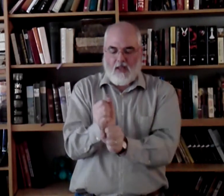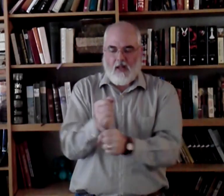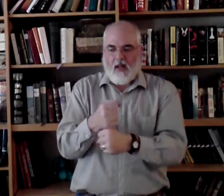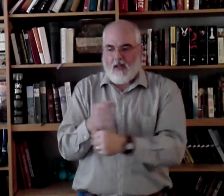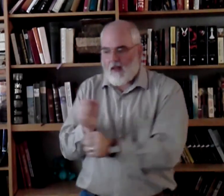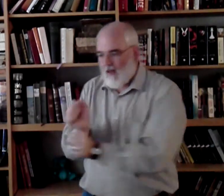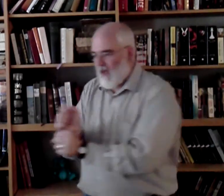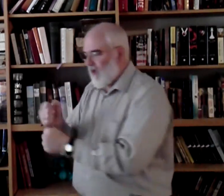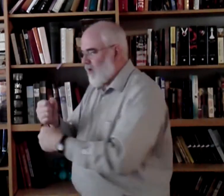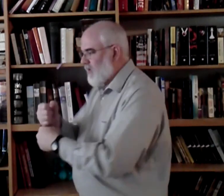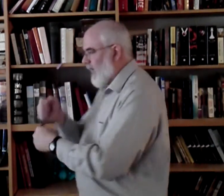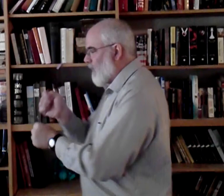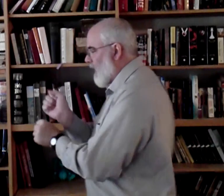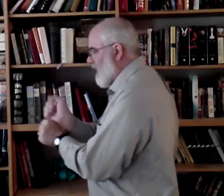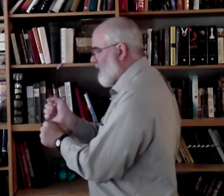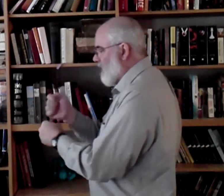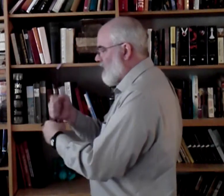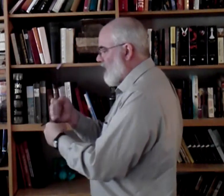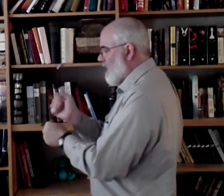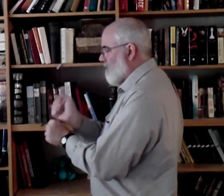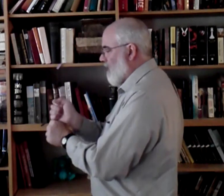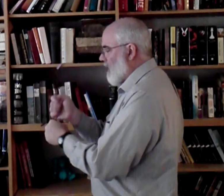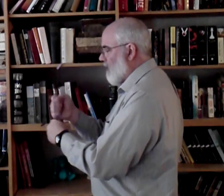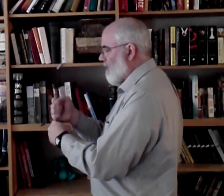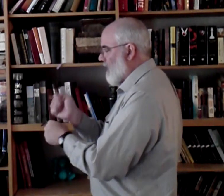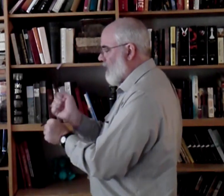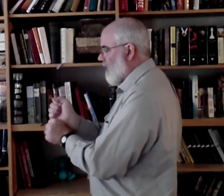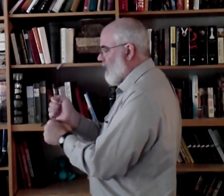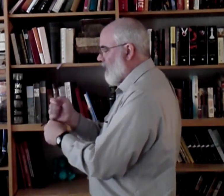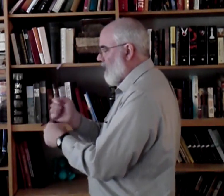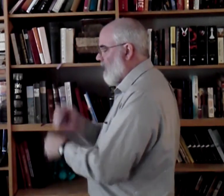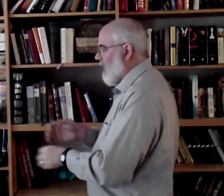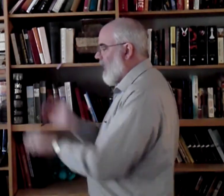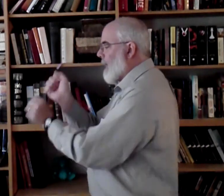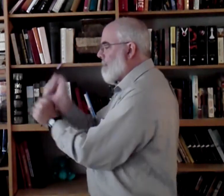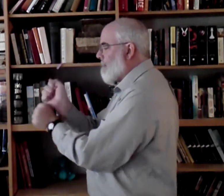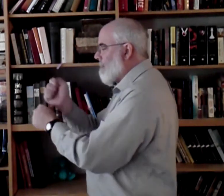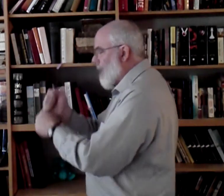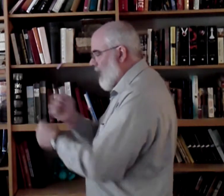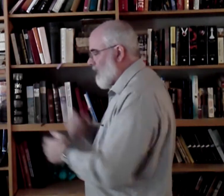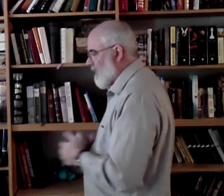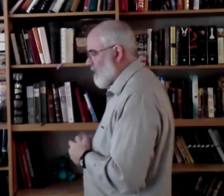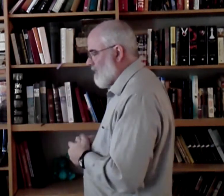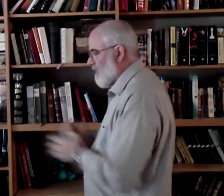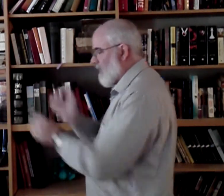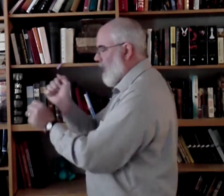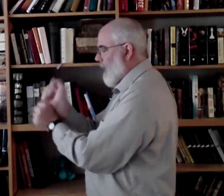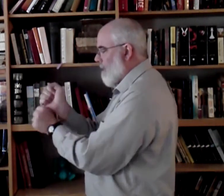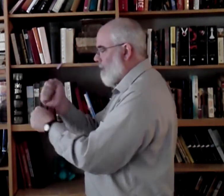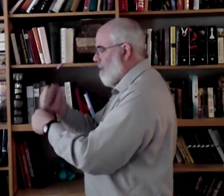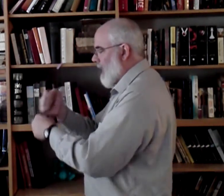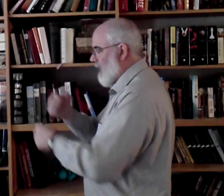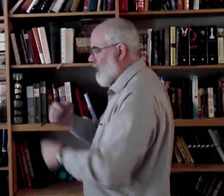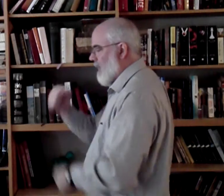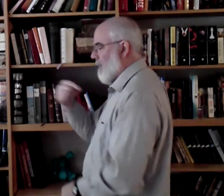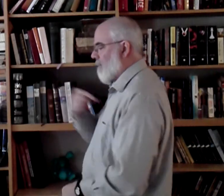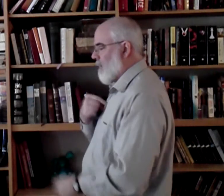I'm going go sideways so you can see it maybe a little bit better. Make. Make. Make. Me.